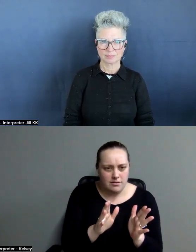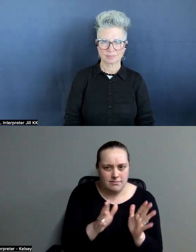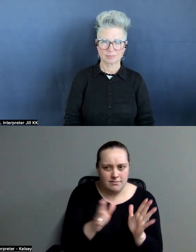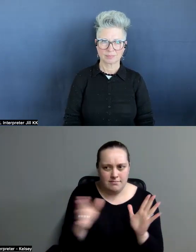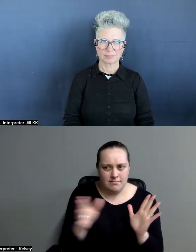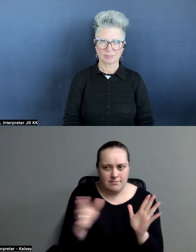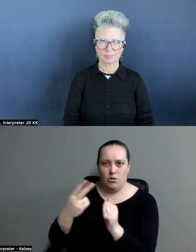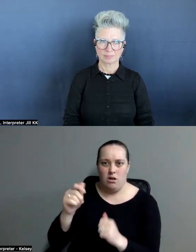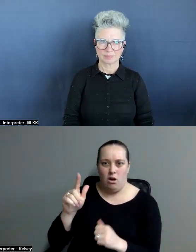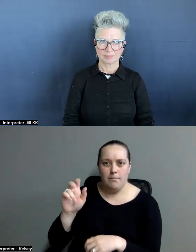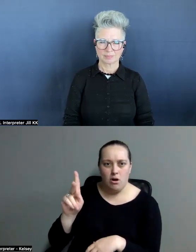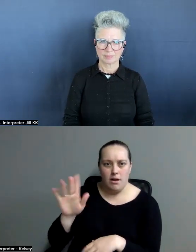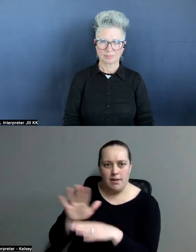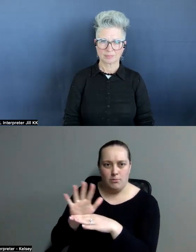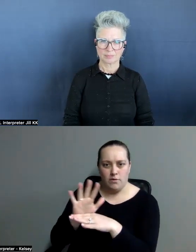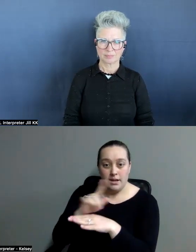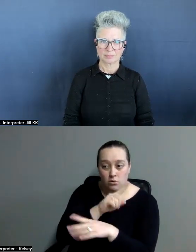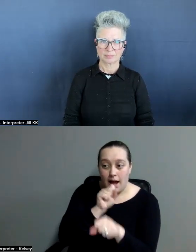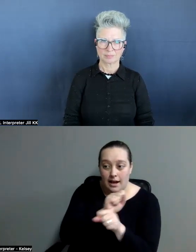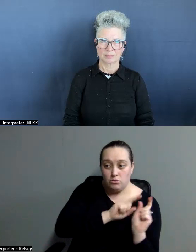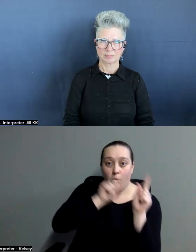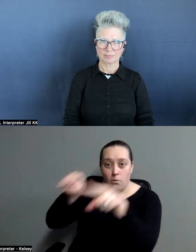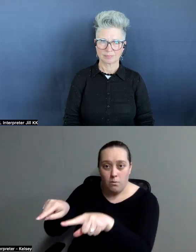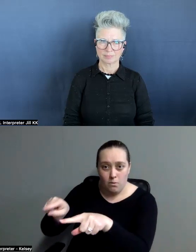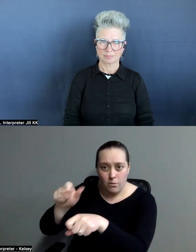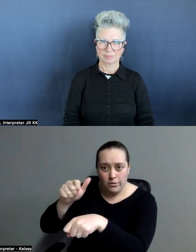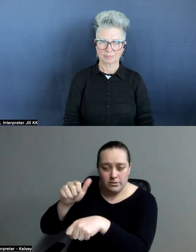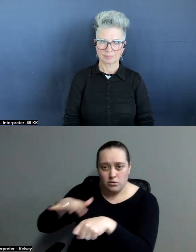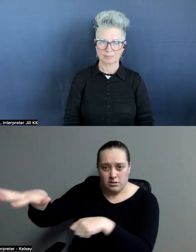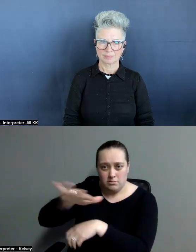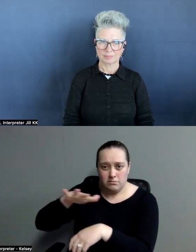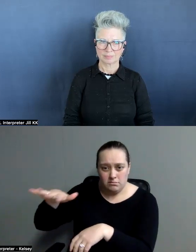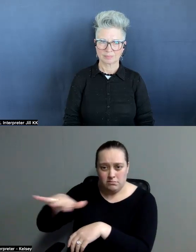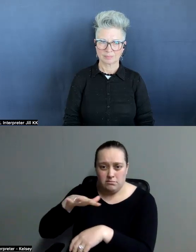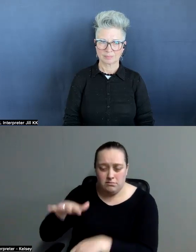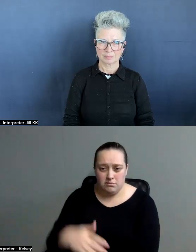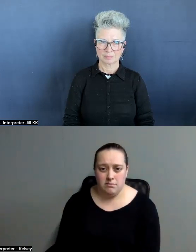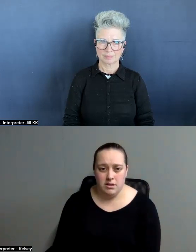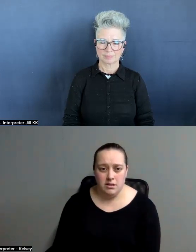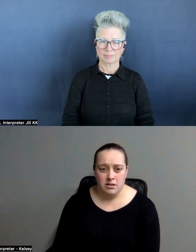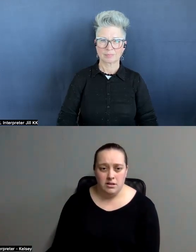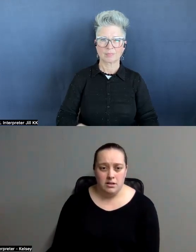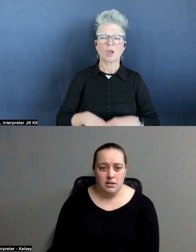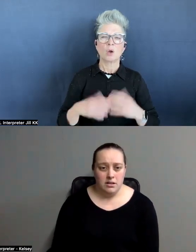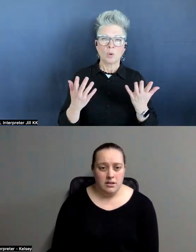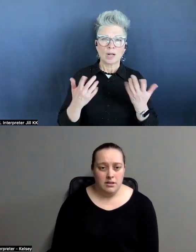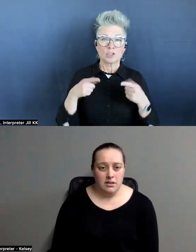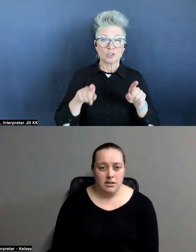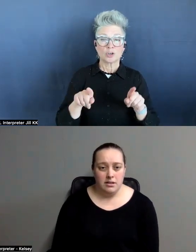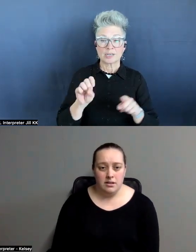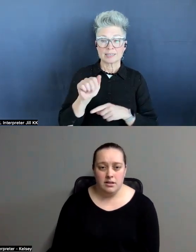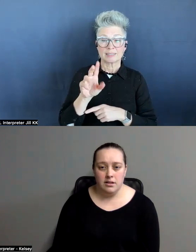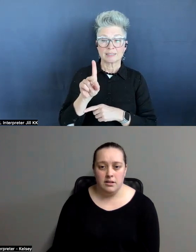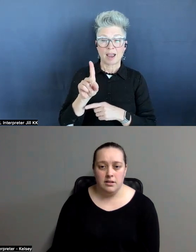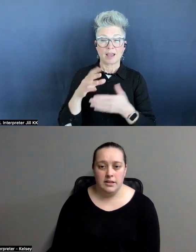be able to go to the movie setting. mean, you know, I think, well, during, you know, Sand Dollar Cove was